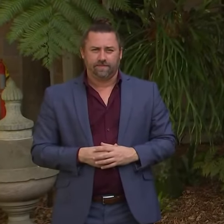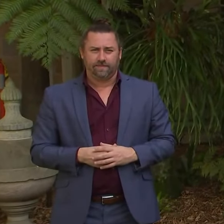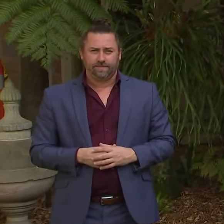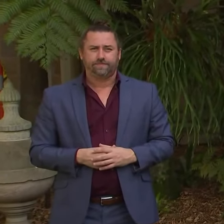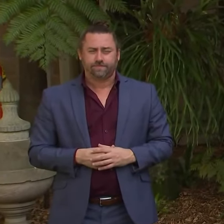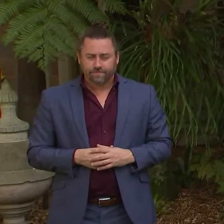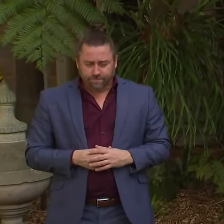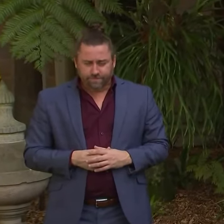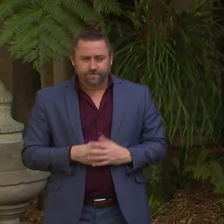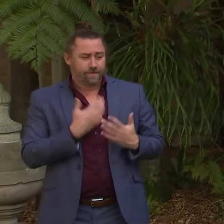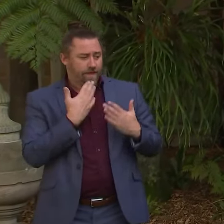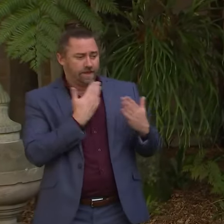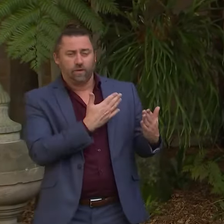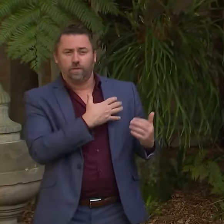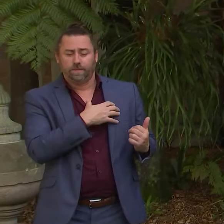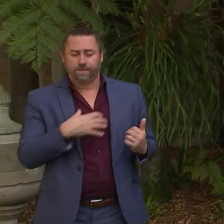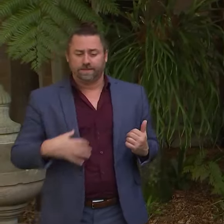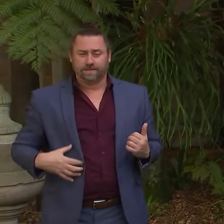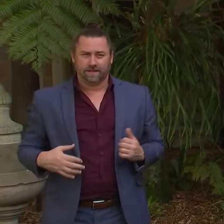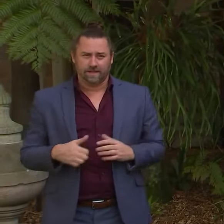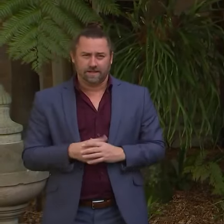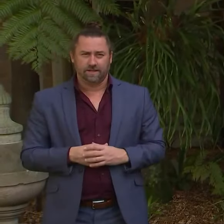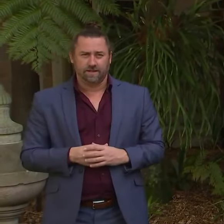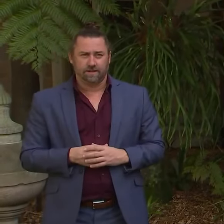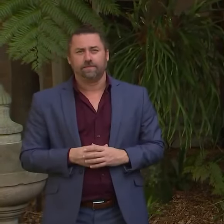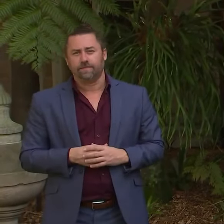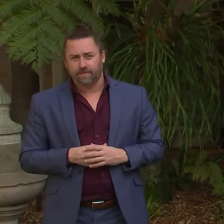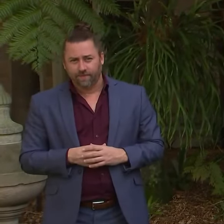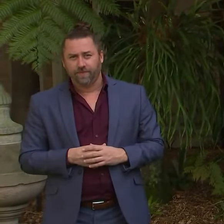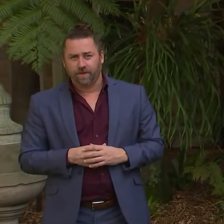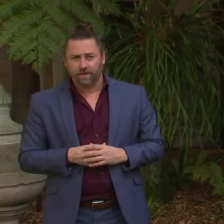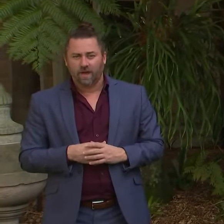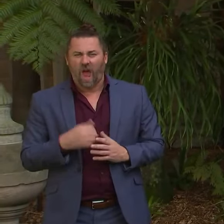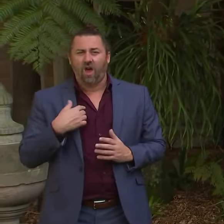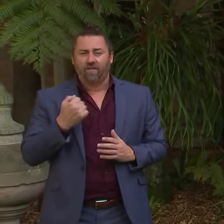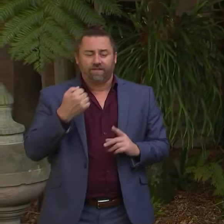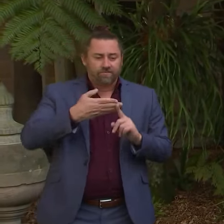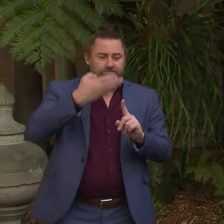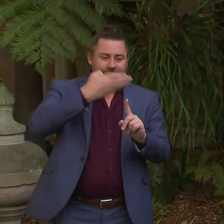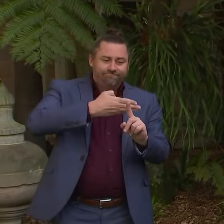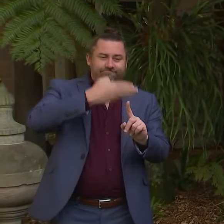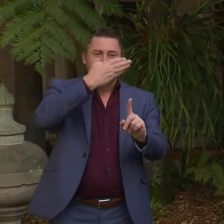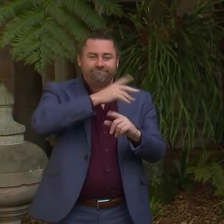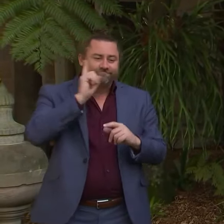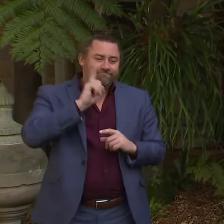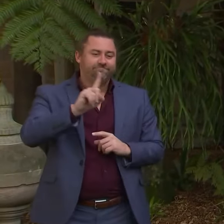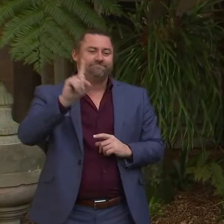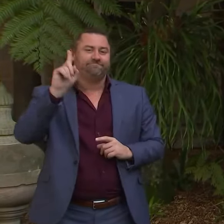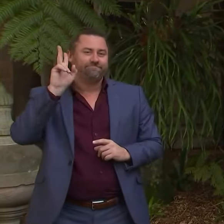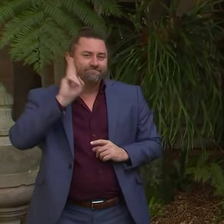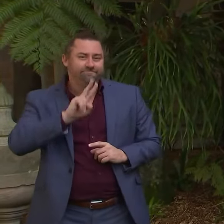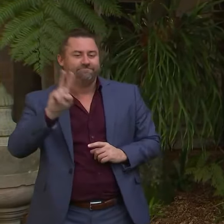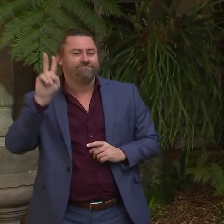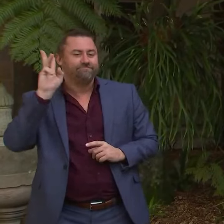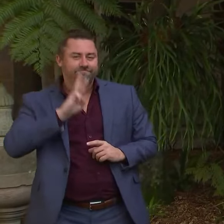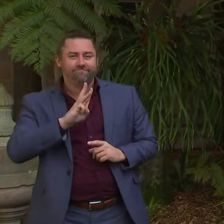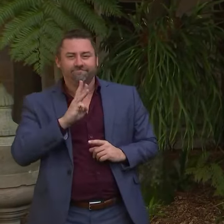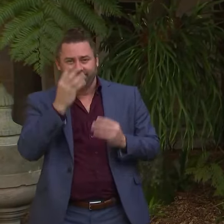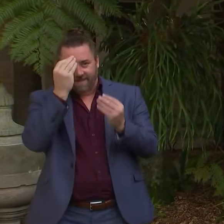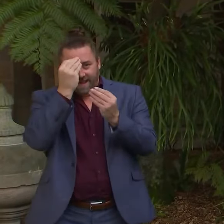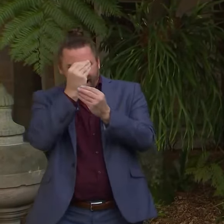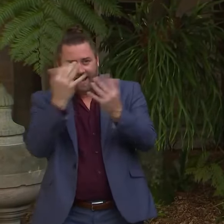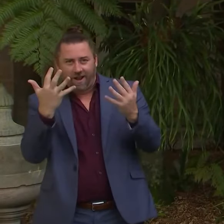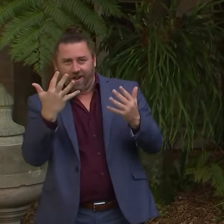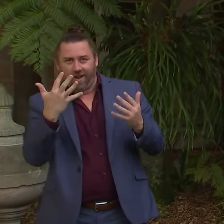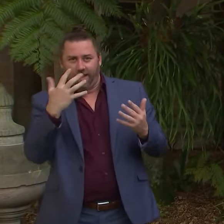Chief Now thank you very much Minister. So standing here each day and reporting on deaths associated